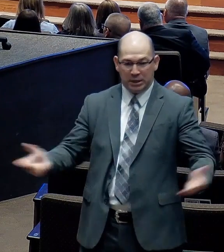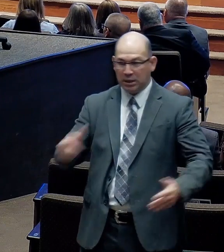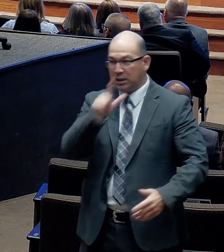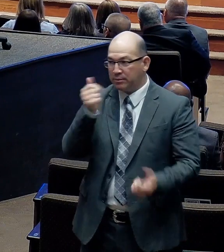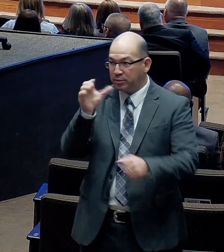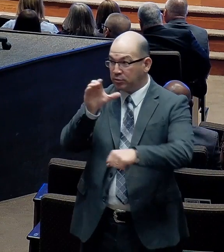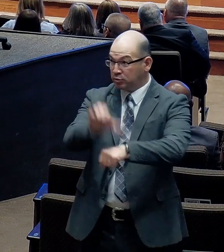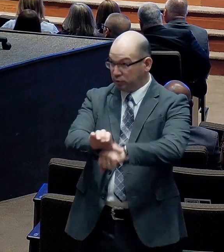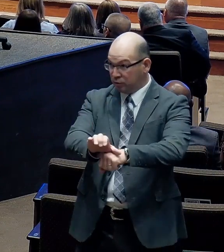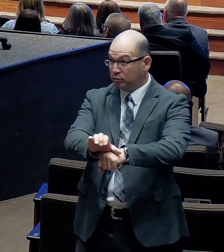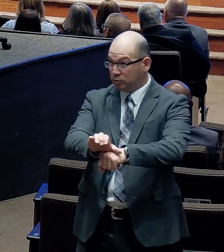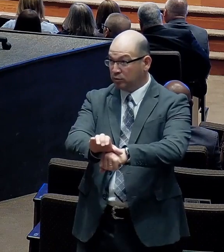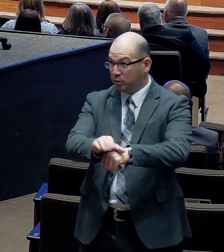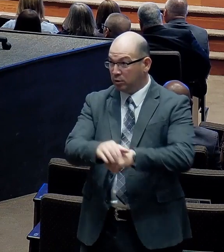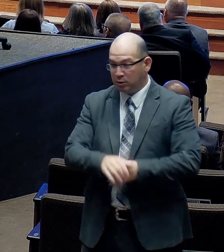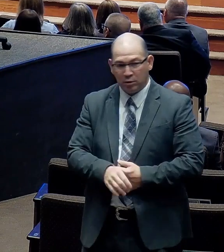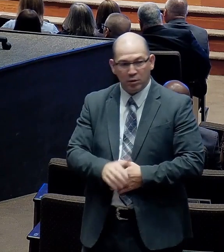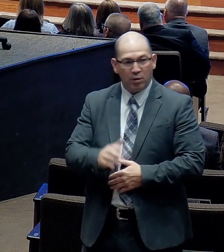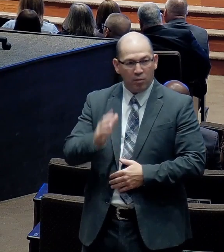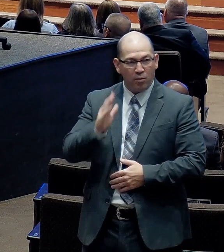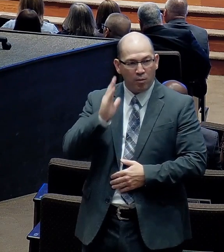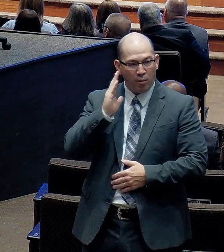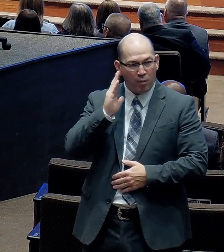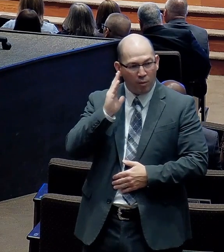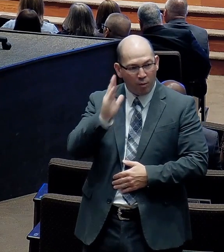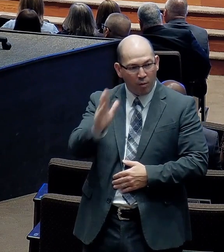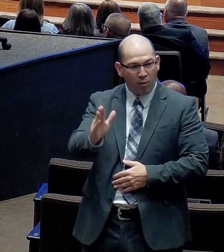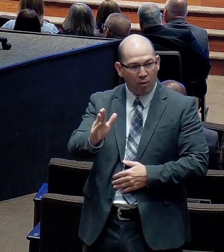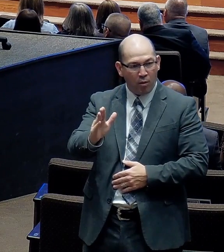Is that it is. According. To the word. Of God.